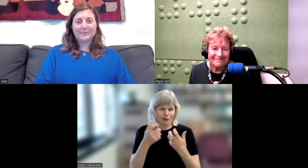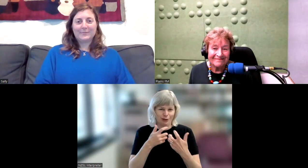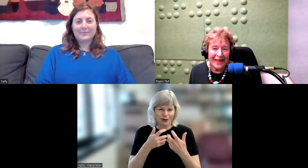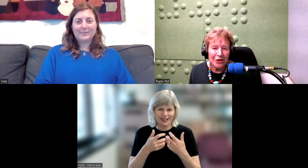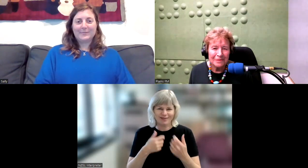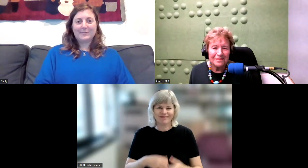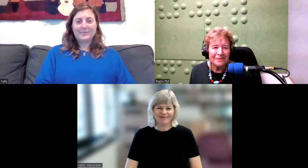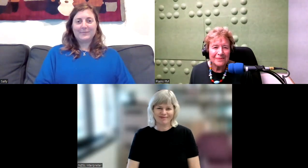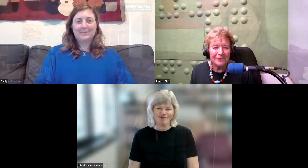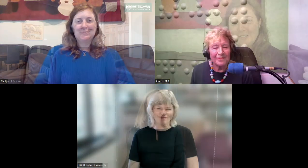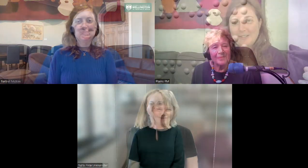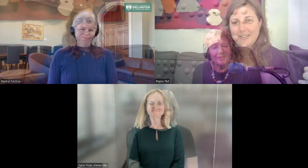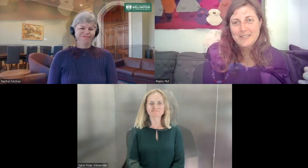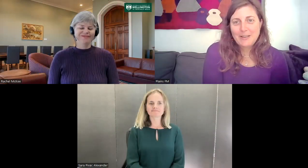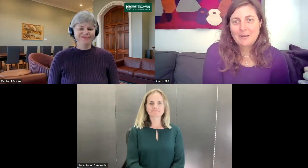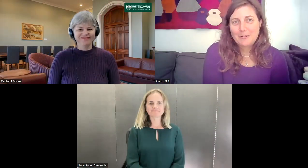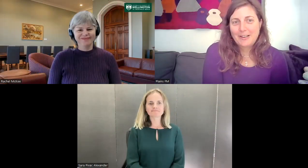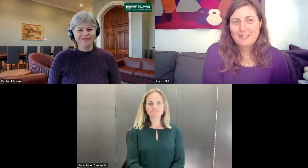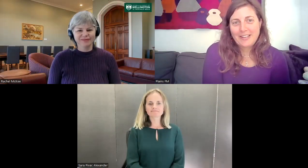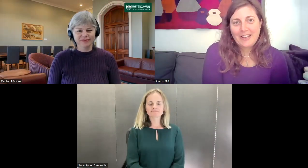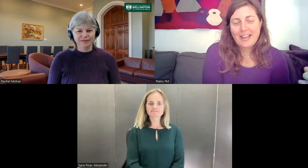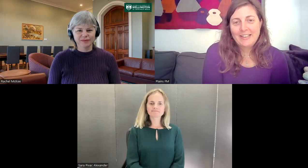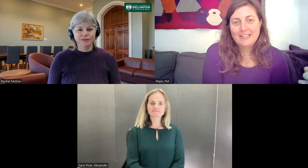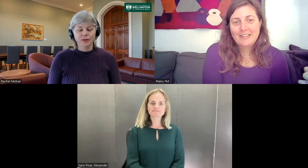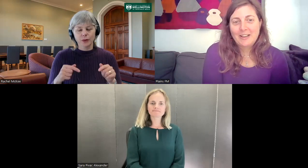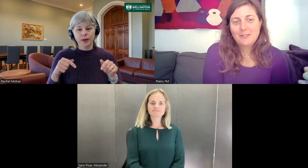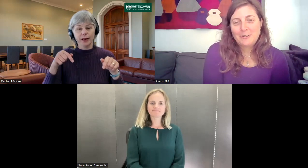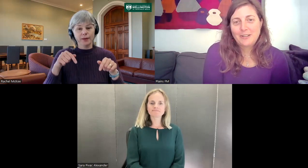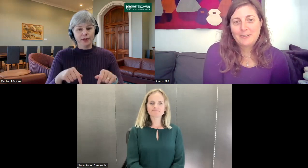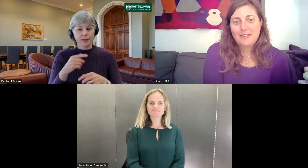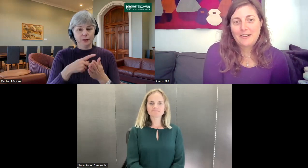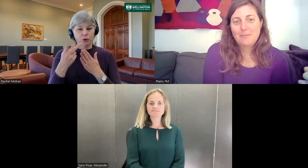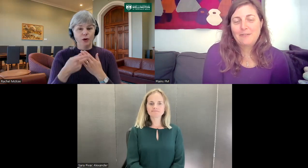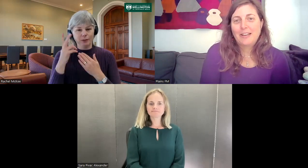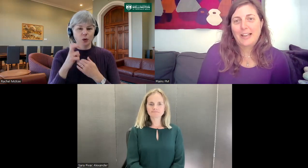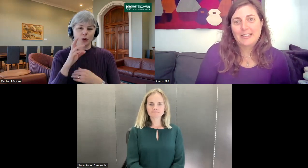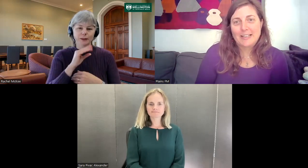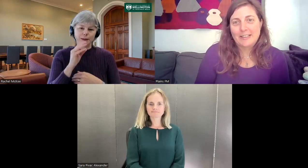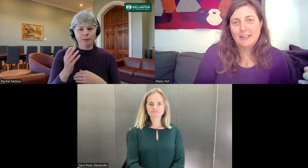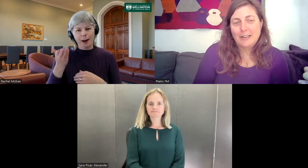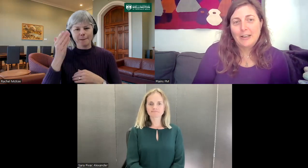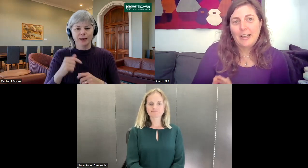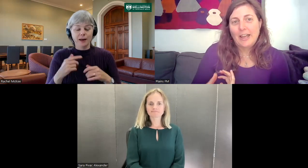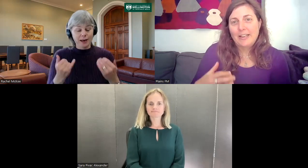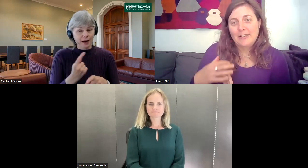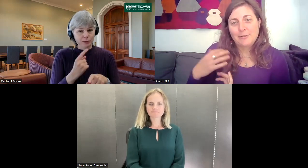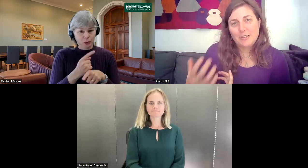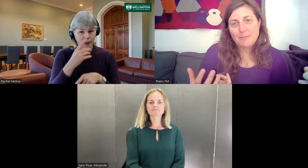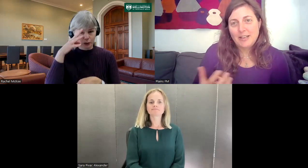Thank you. This is Speak Up Kōrero, Tia. And now we're talking with Sarah Pivak-Alexander. And we're going to be